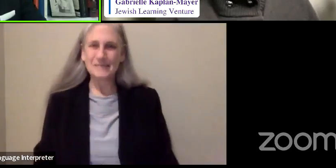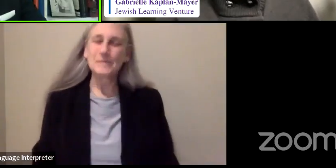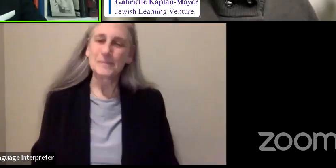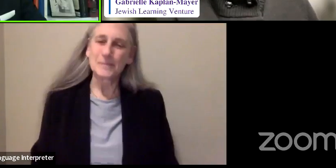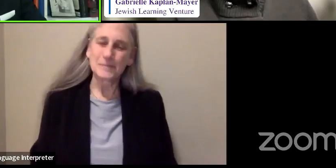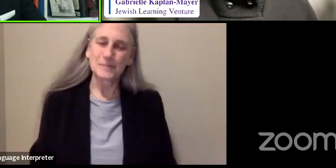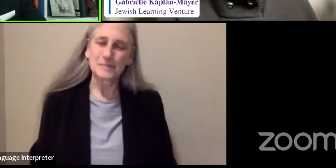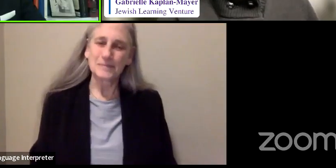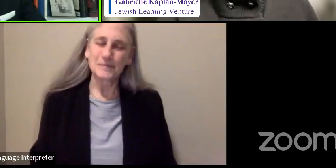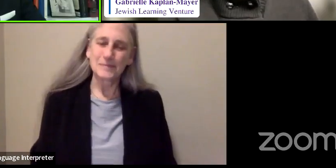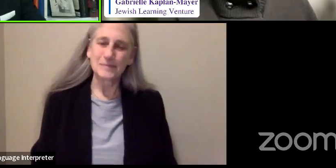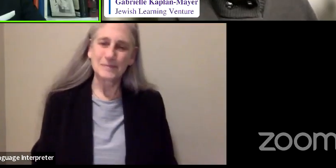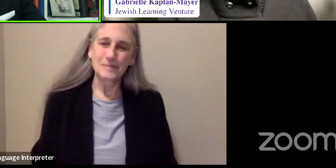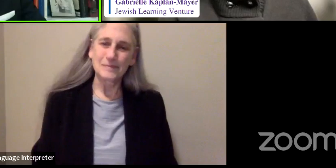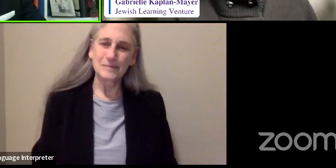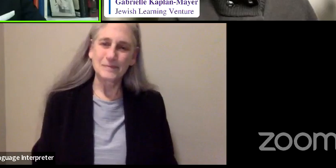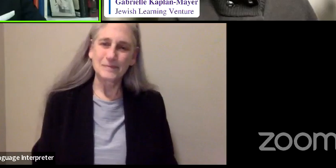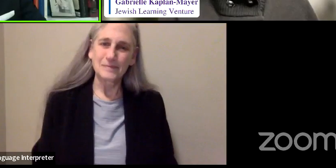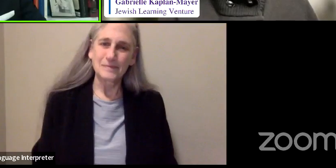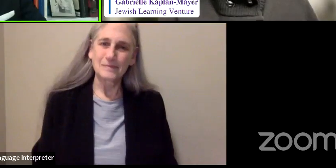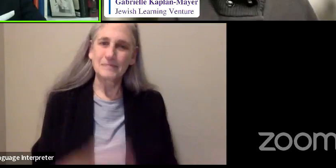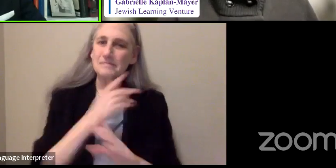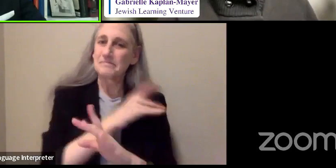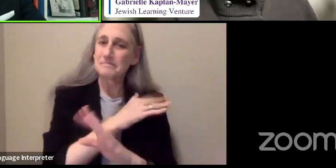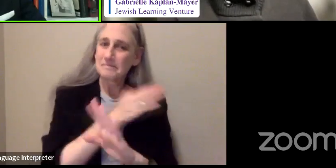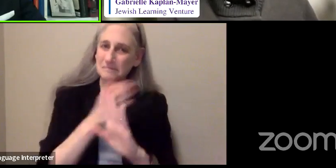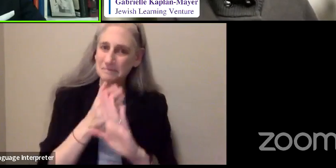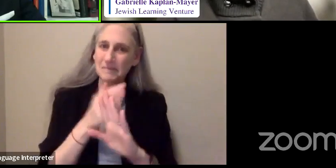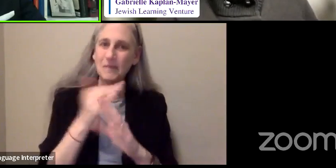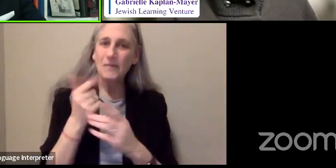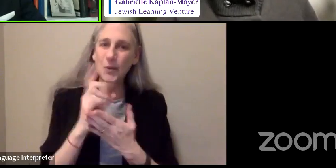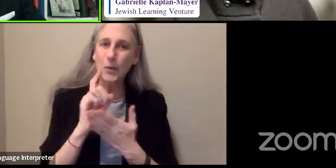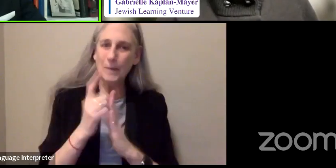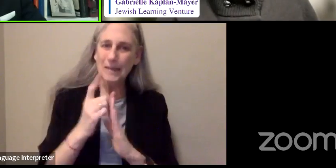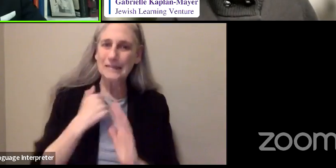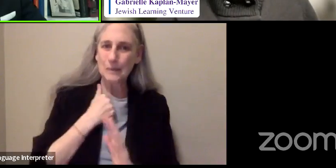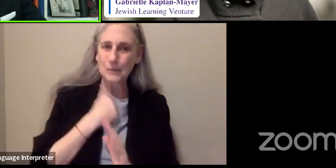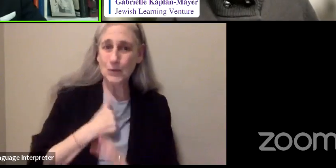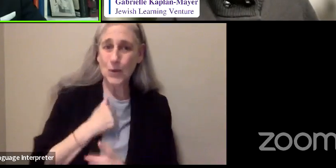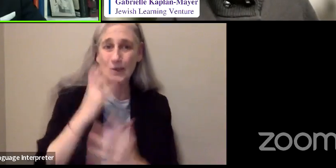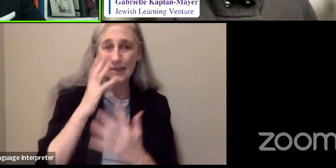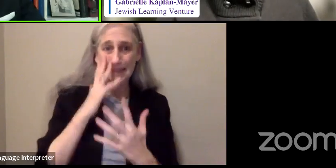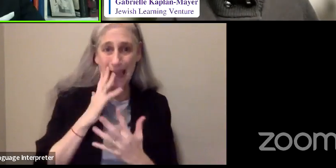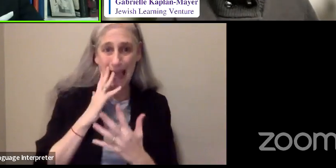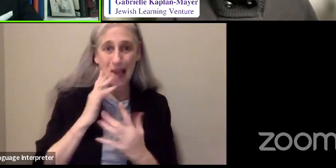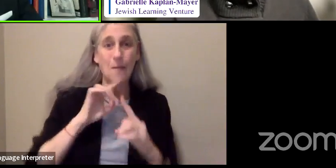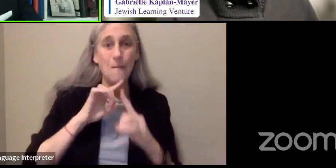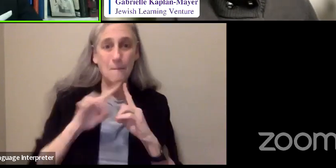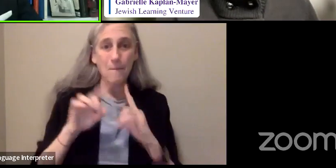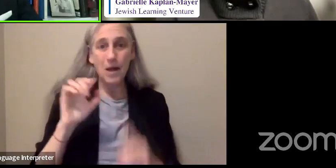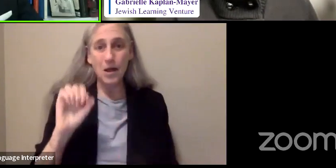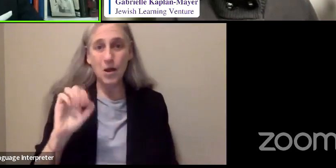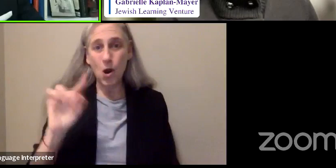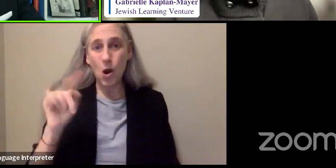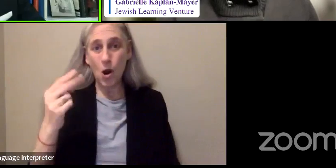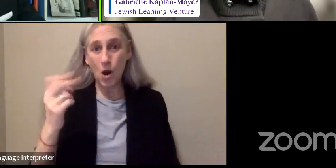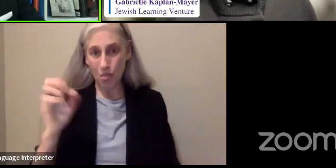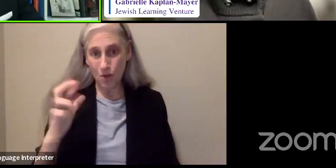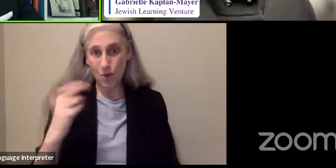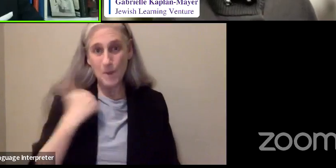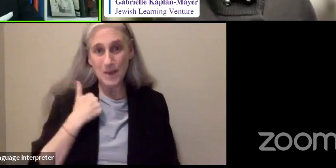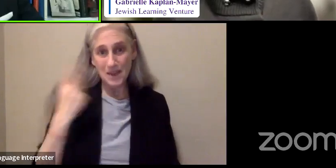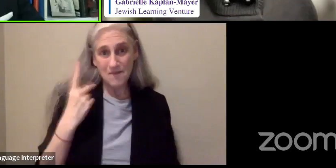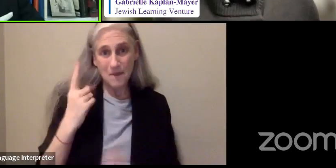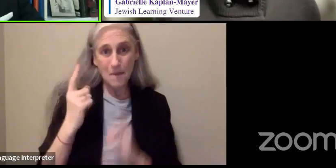Having been rather dour for the last few minutes, I apologize. But Arthur and I met in 1958.